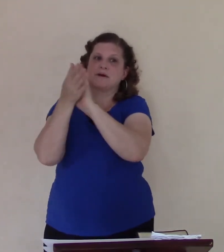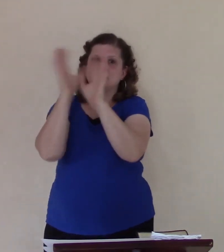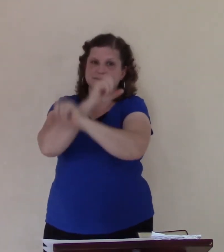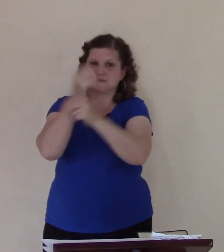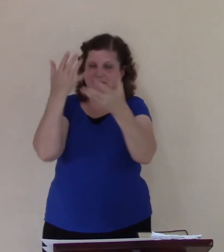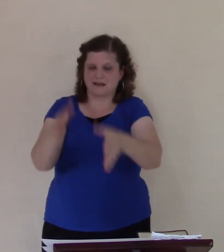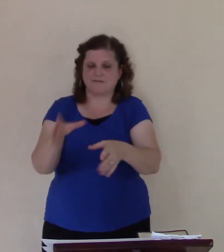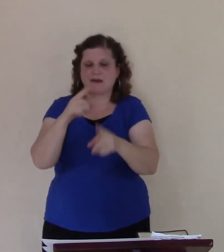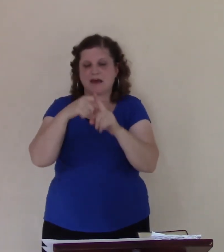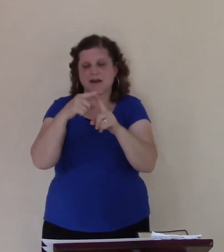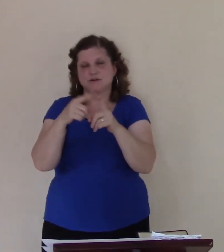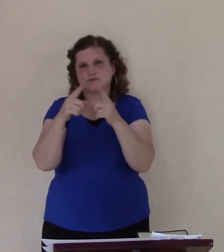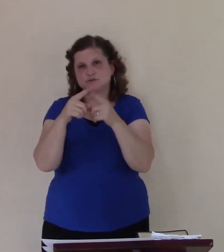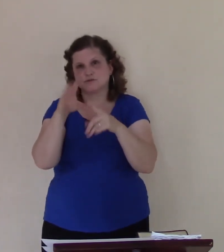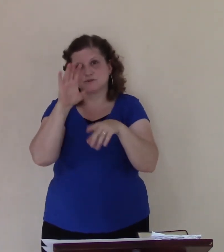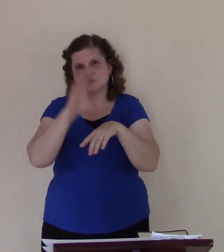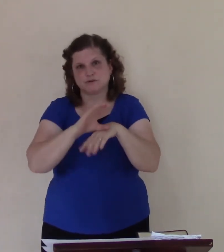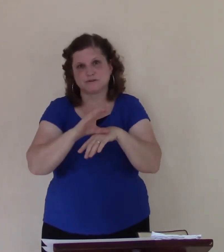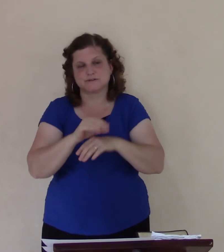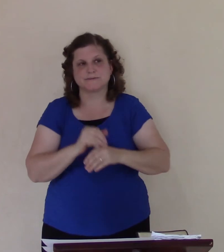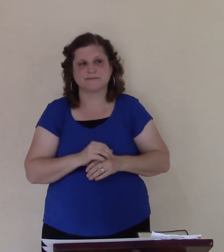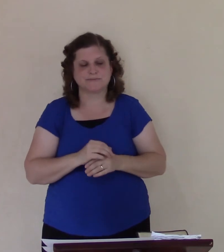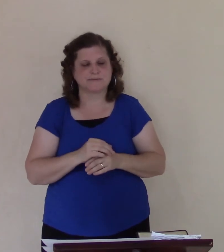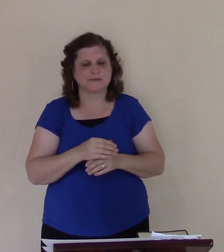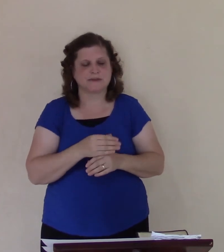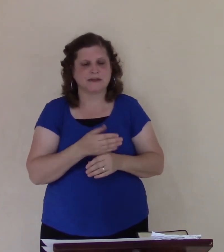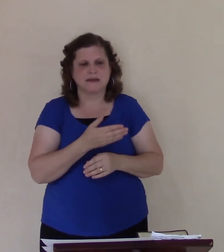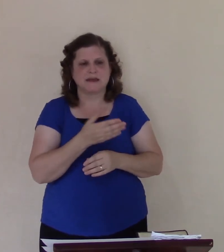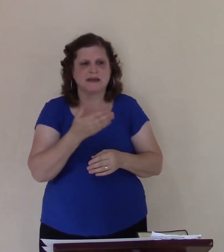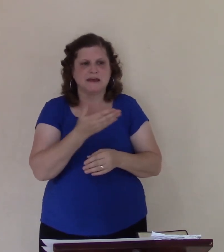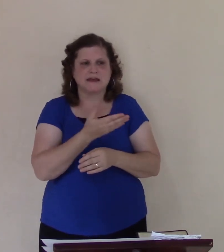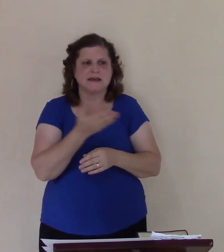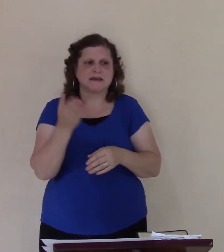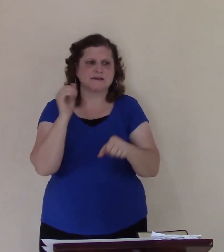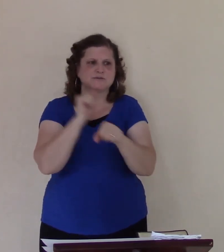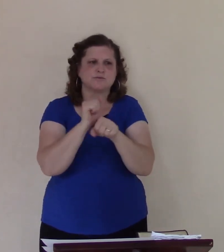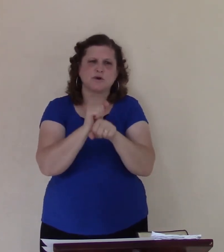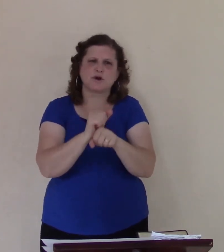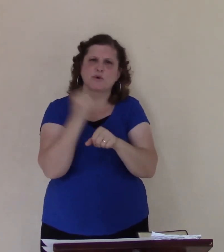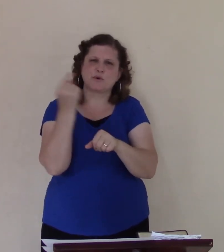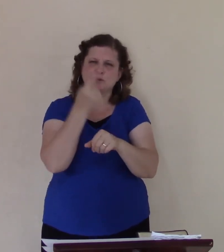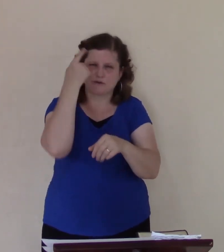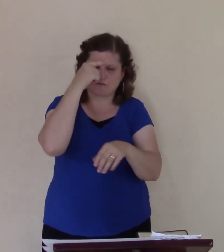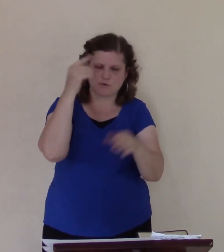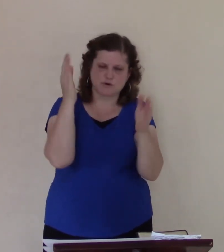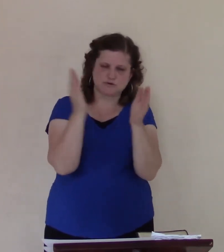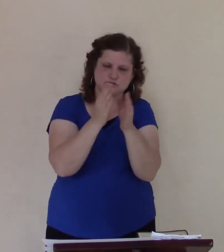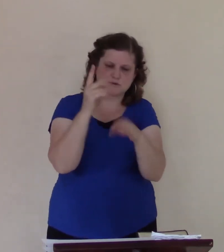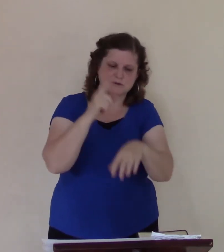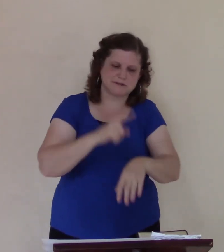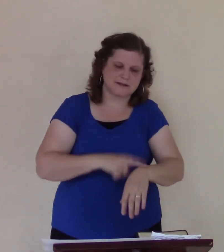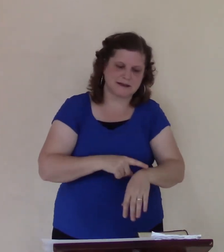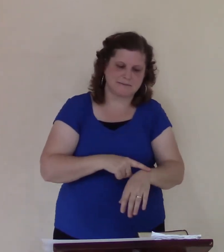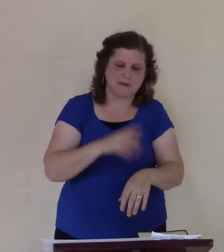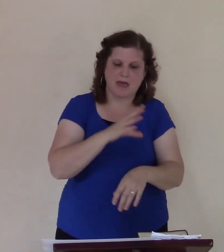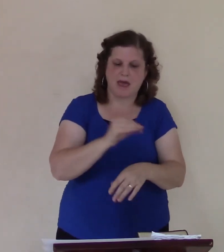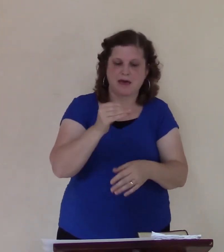impact is for a time for the others. Now, we see that first principle that was mentioned here,